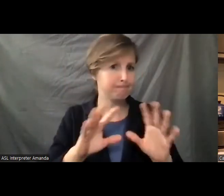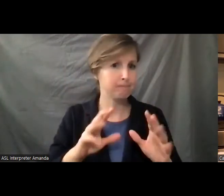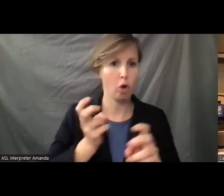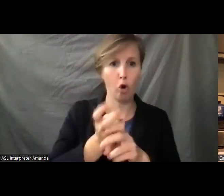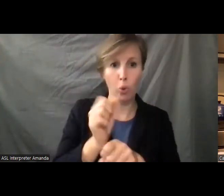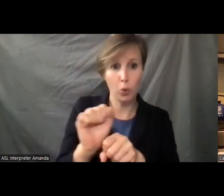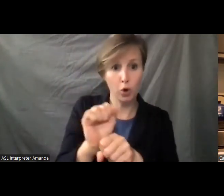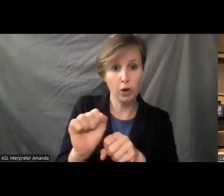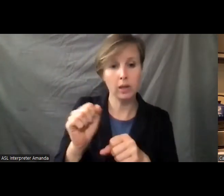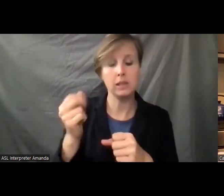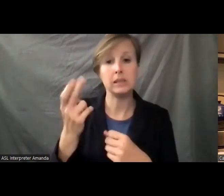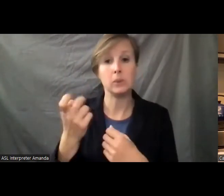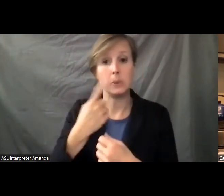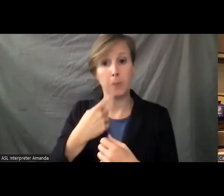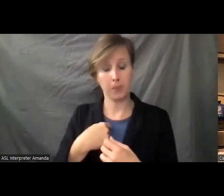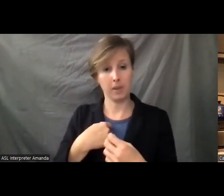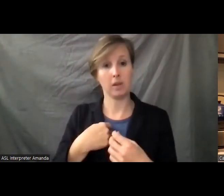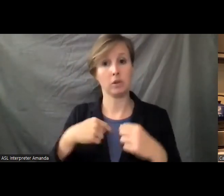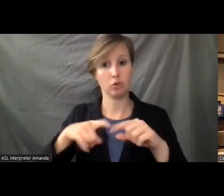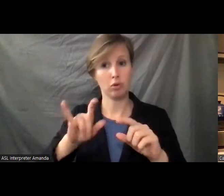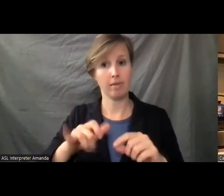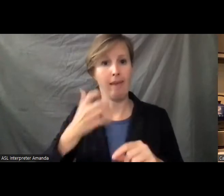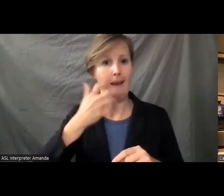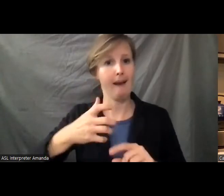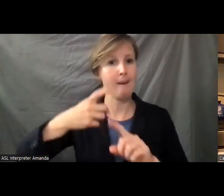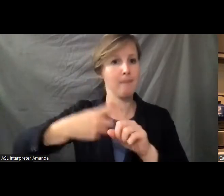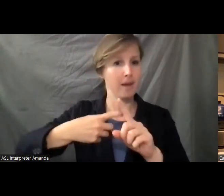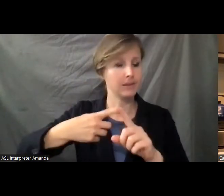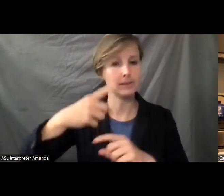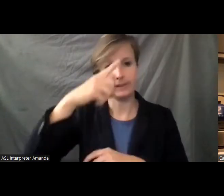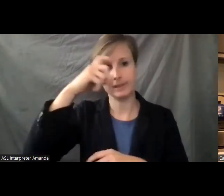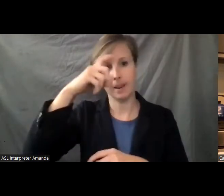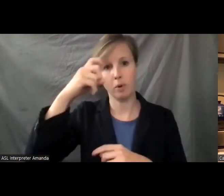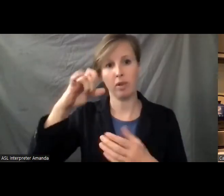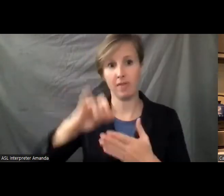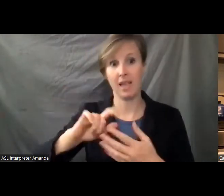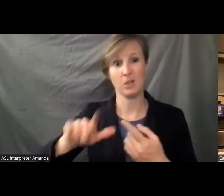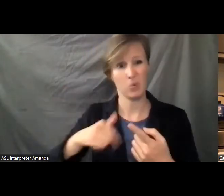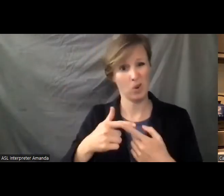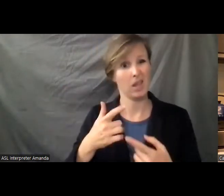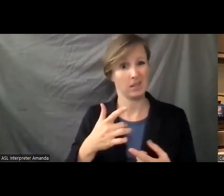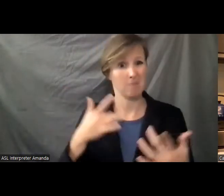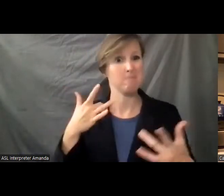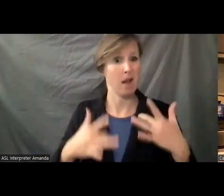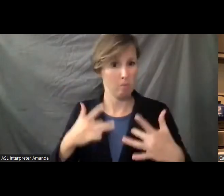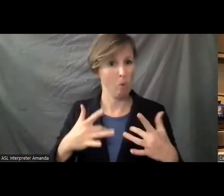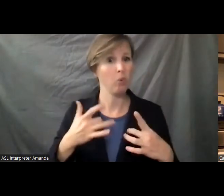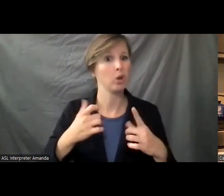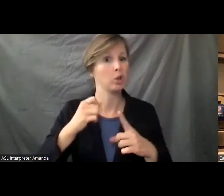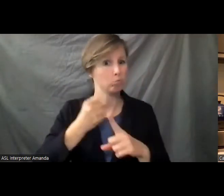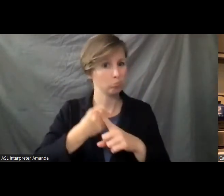And he was telling me that during the hot months of summer is when his bipolar episodes occur.